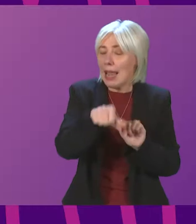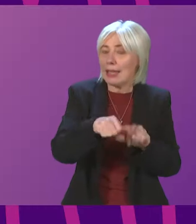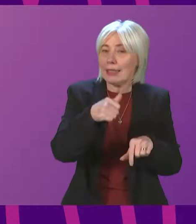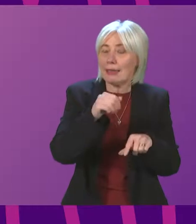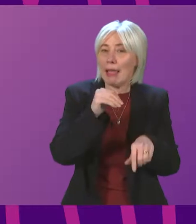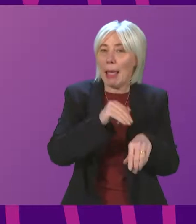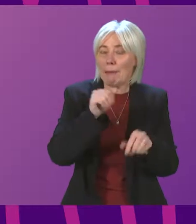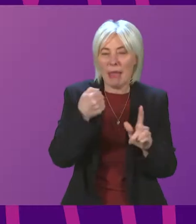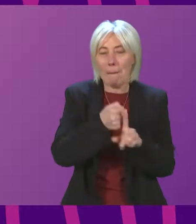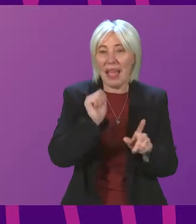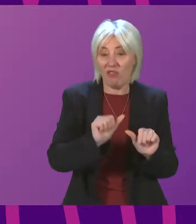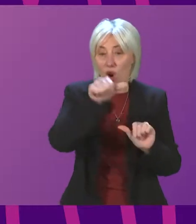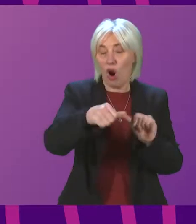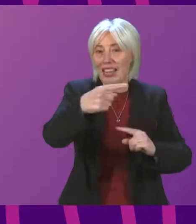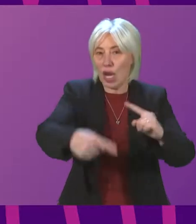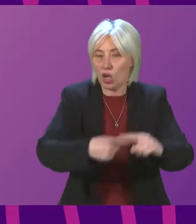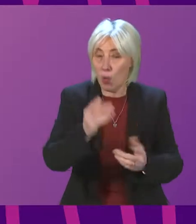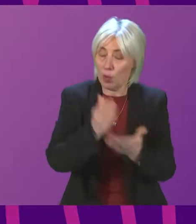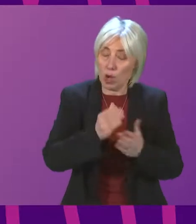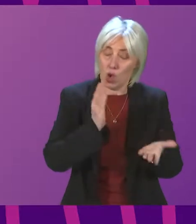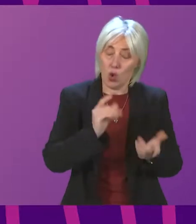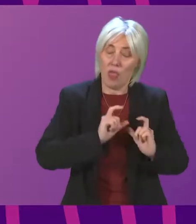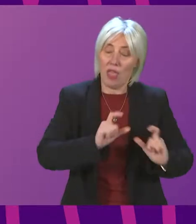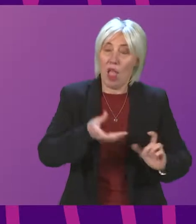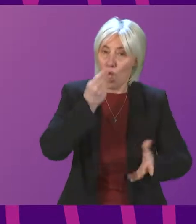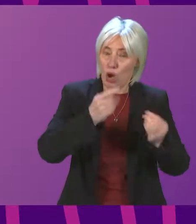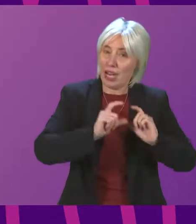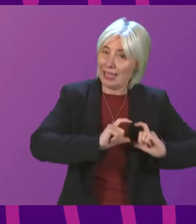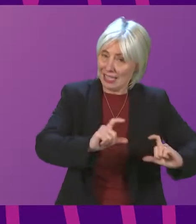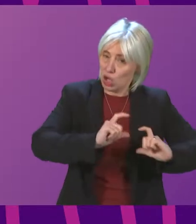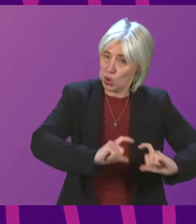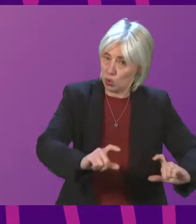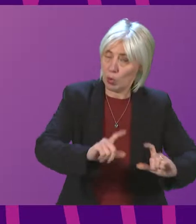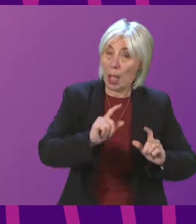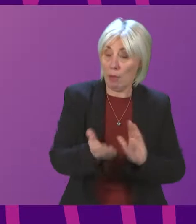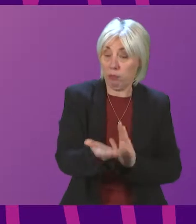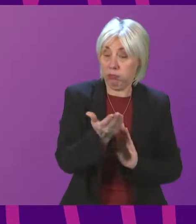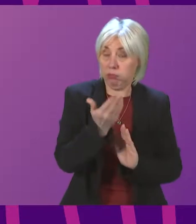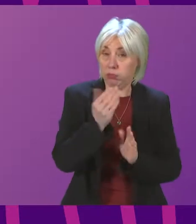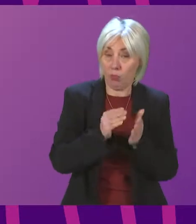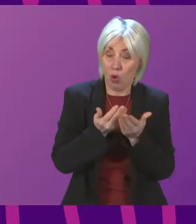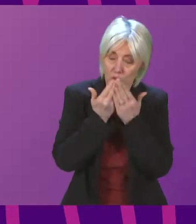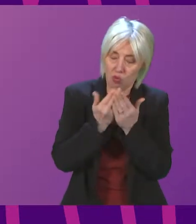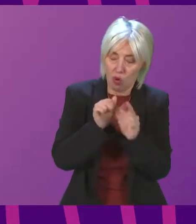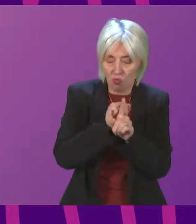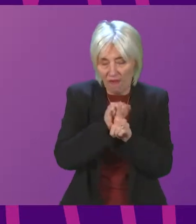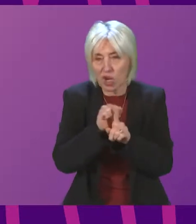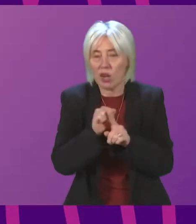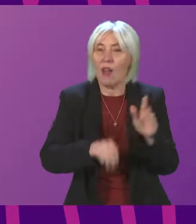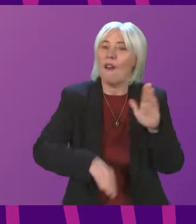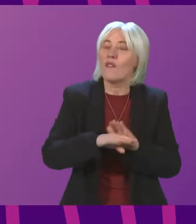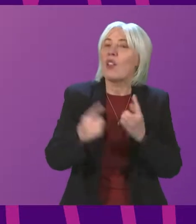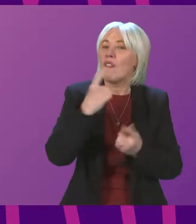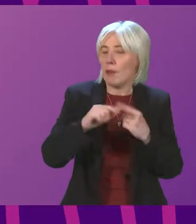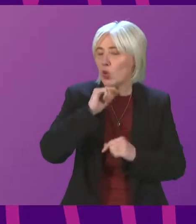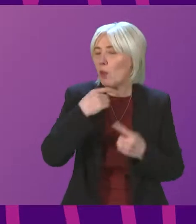important at this stage that the learning will continue. But absolutely, as we move closer to the revision phase, the full information will be made